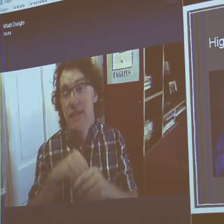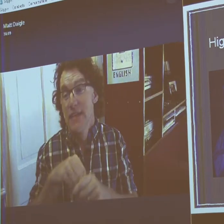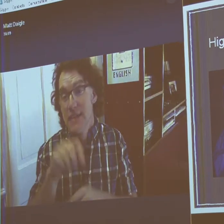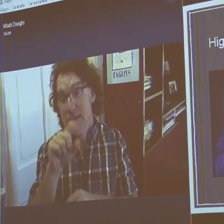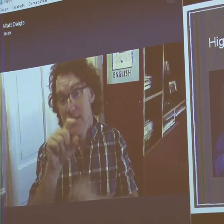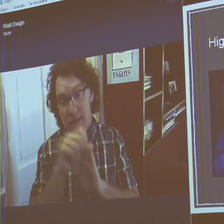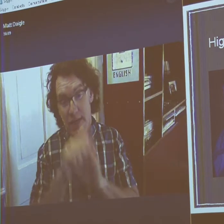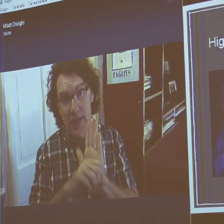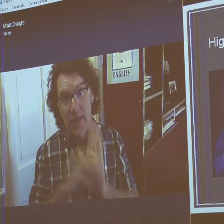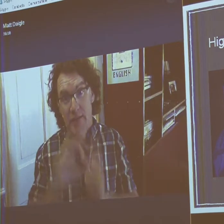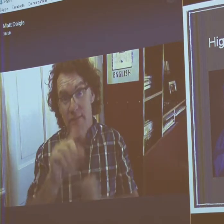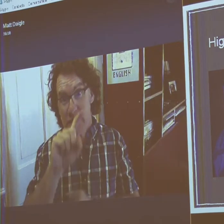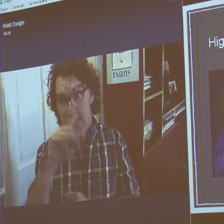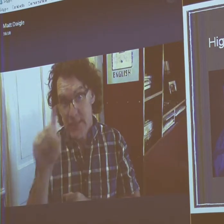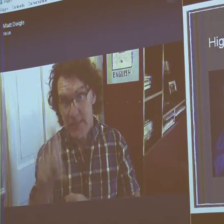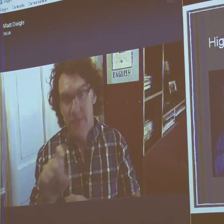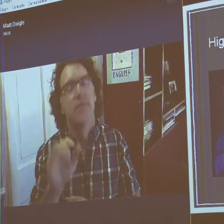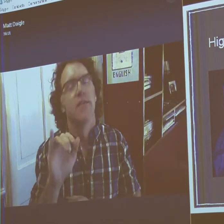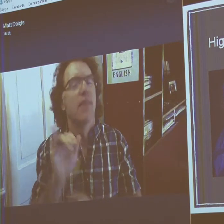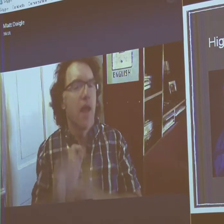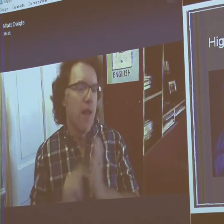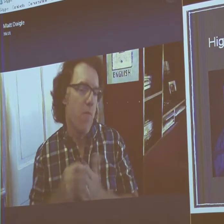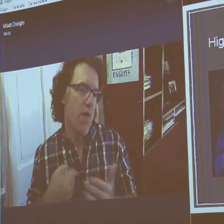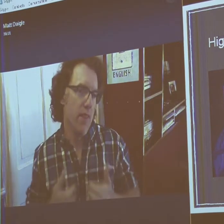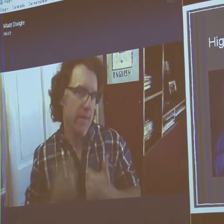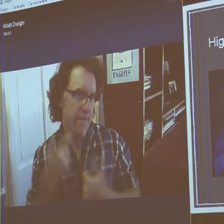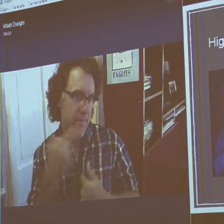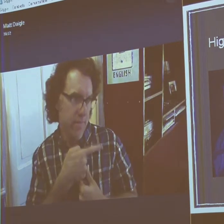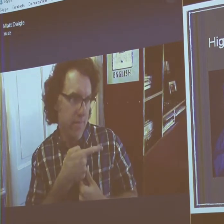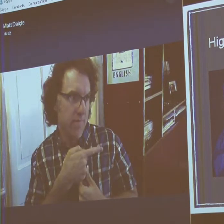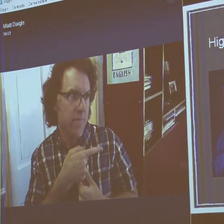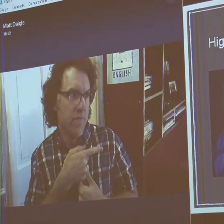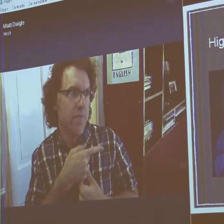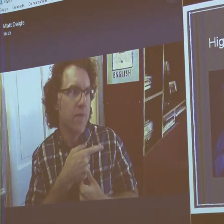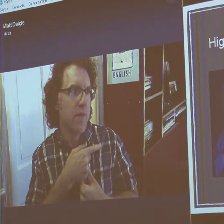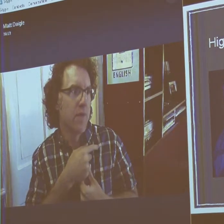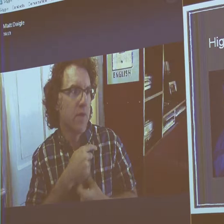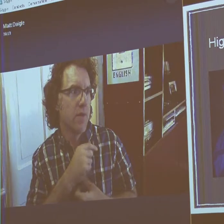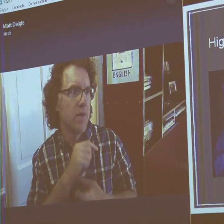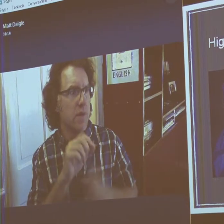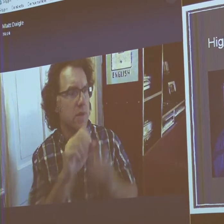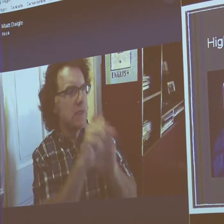to whether or not in the state of Texas, at that time,